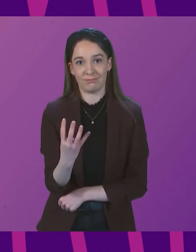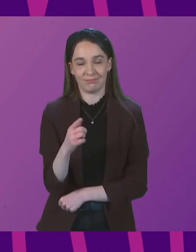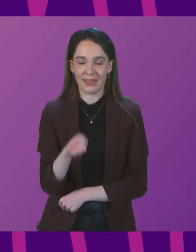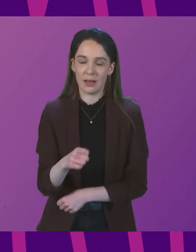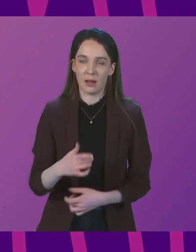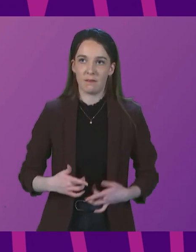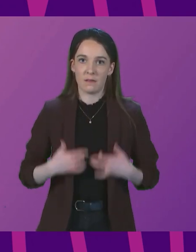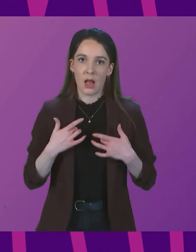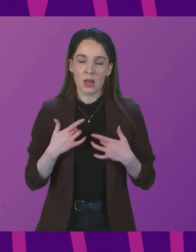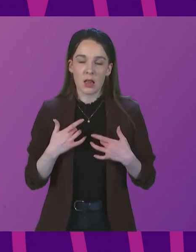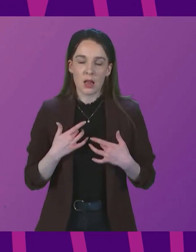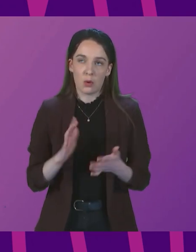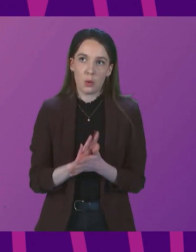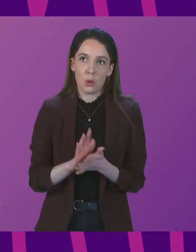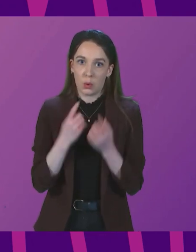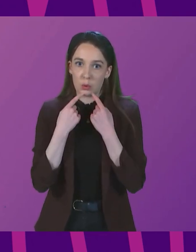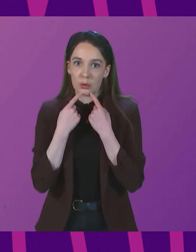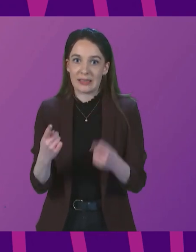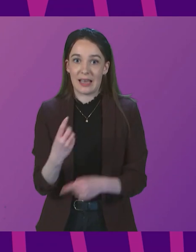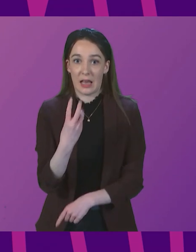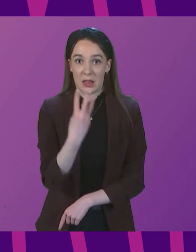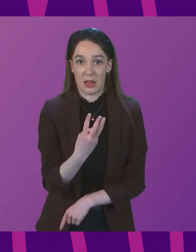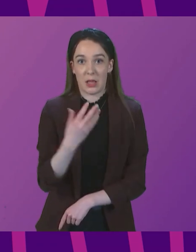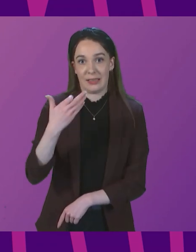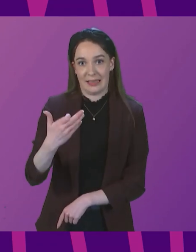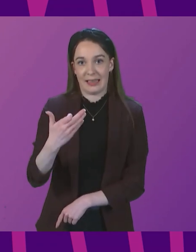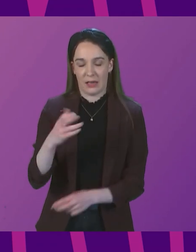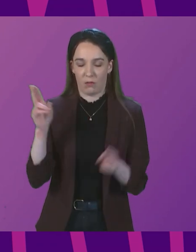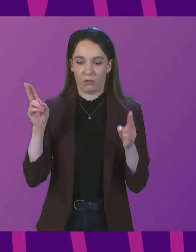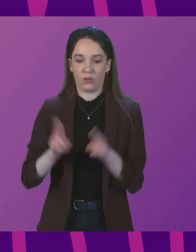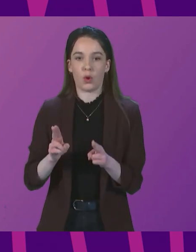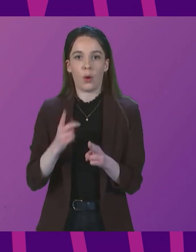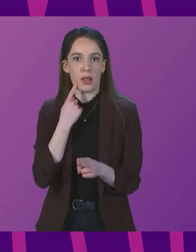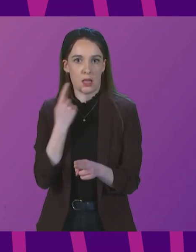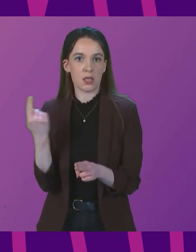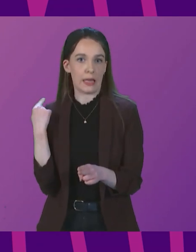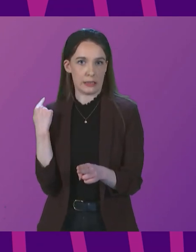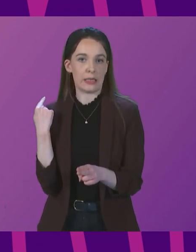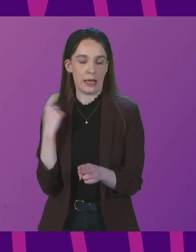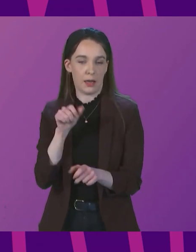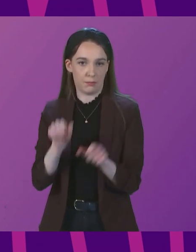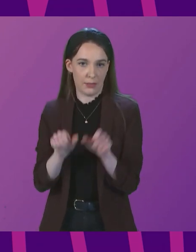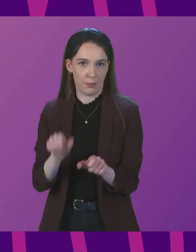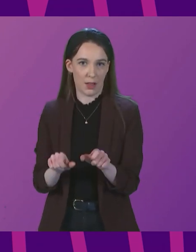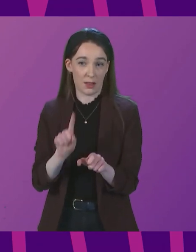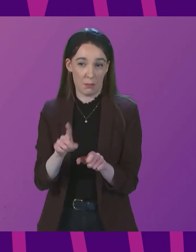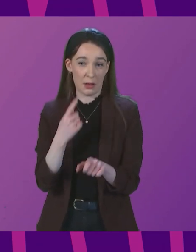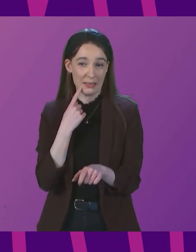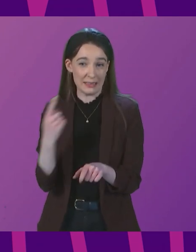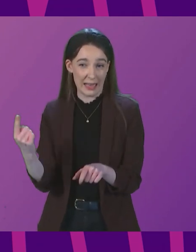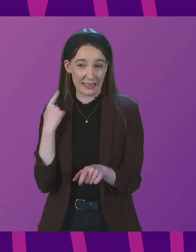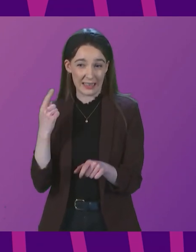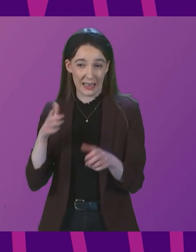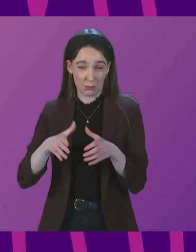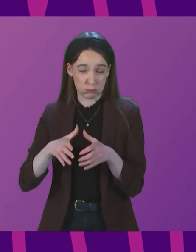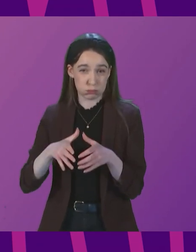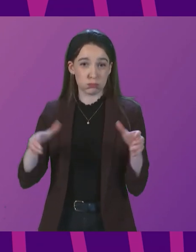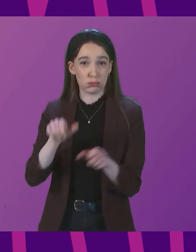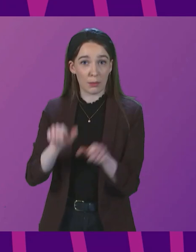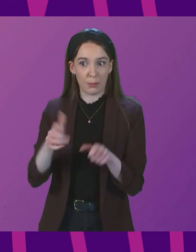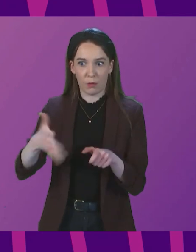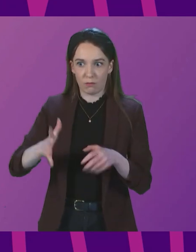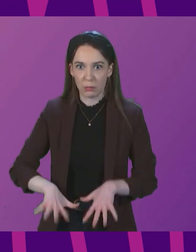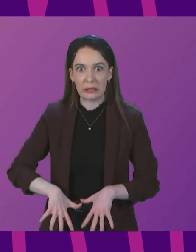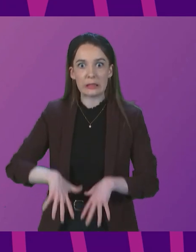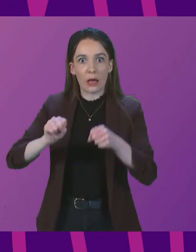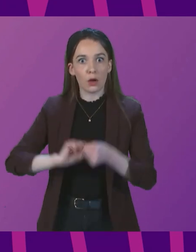I pleased to say, 39 fewer than the number yesterday. But yesterday's figure was the highest it had been since the start of